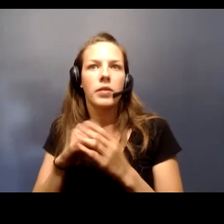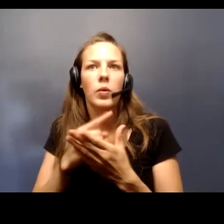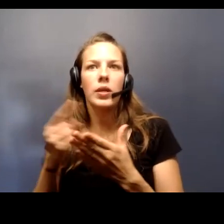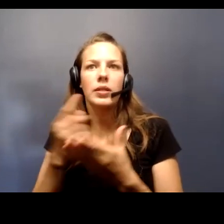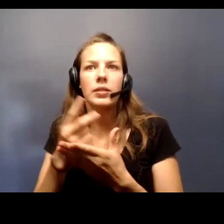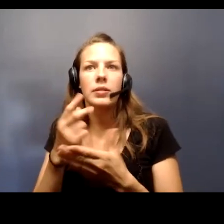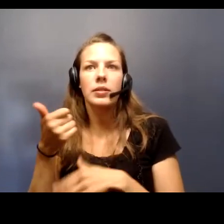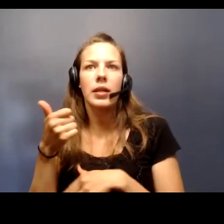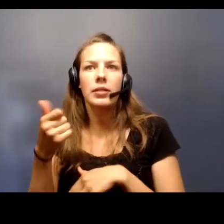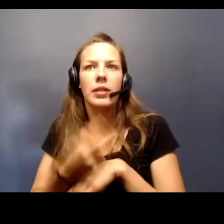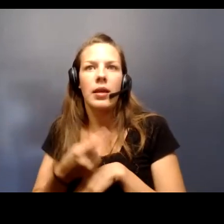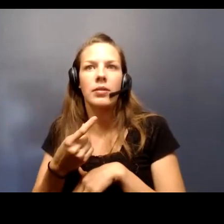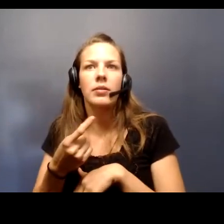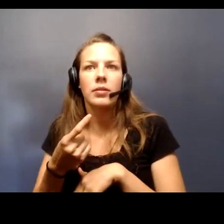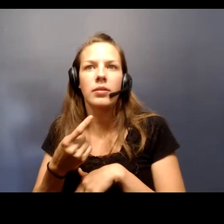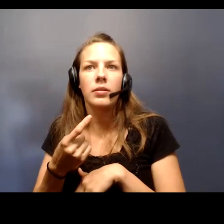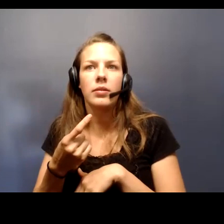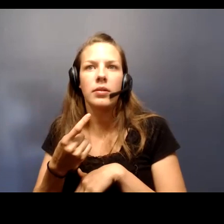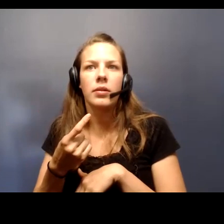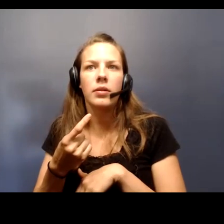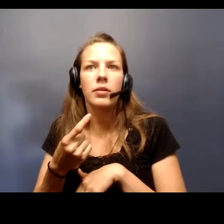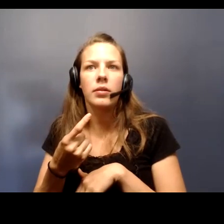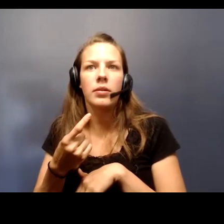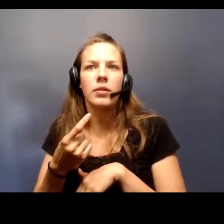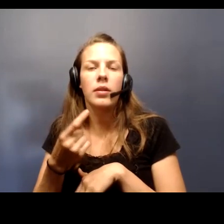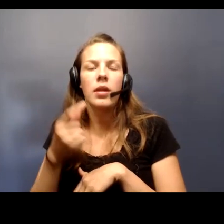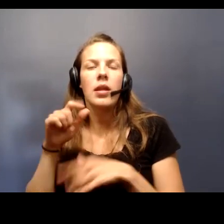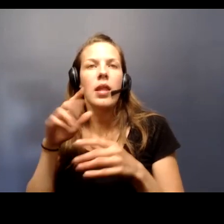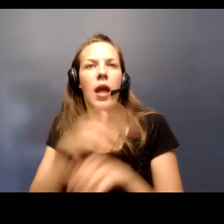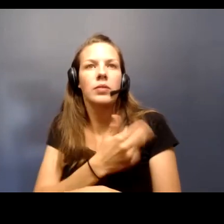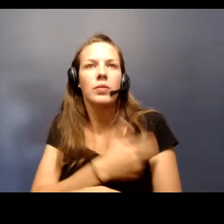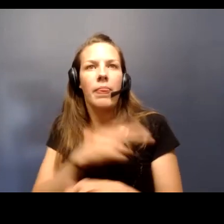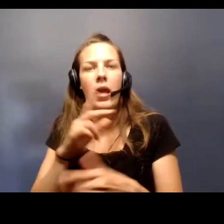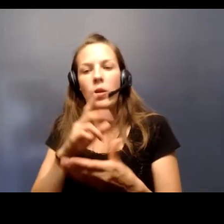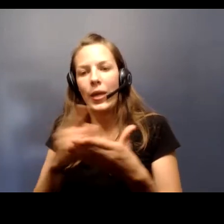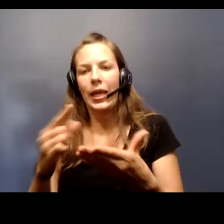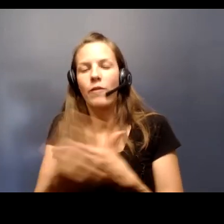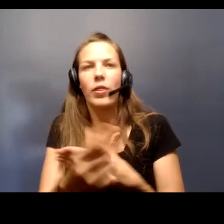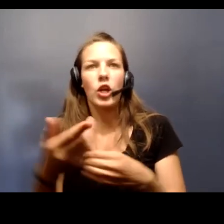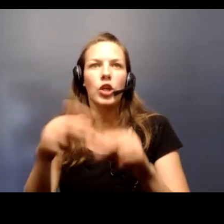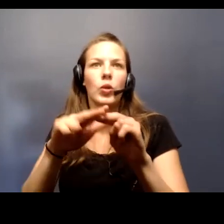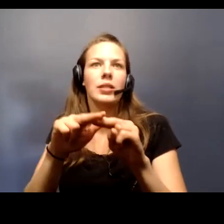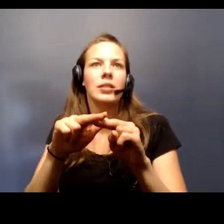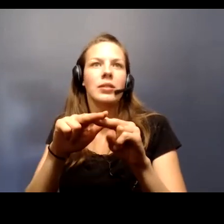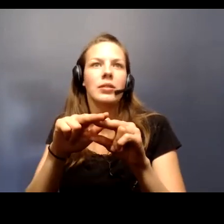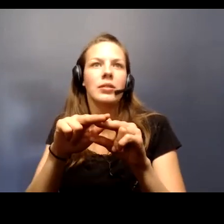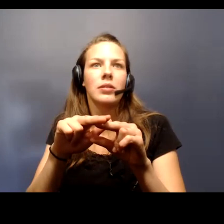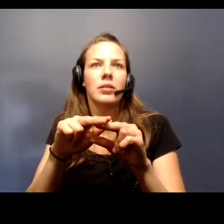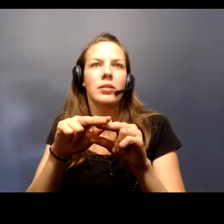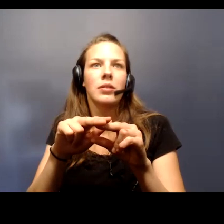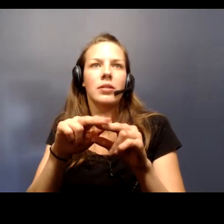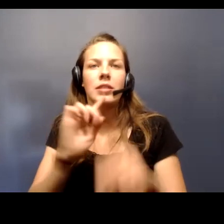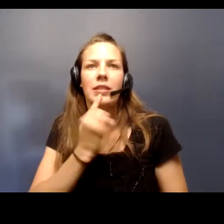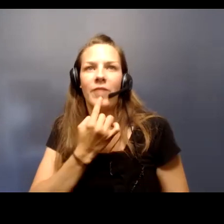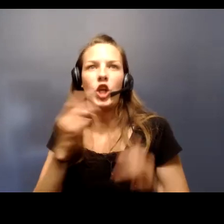10 days after that an increase in hospitalizations and in the week following that an increase in the severity